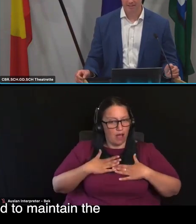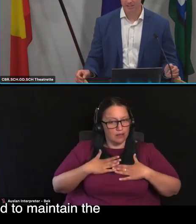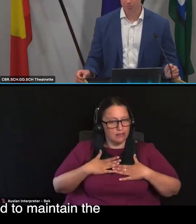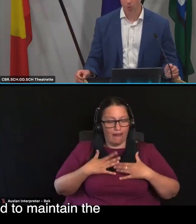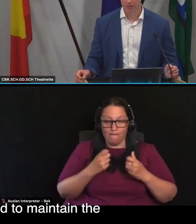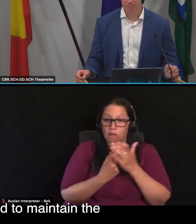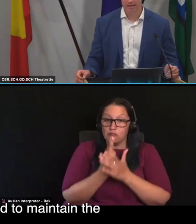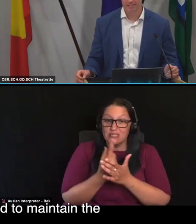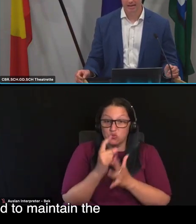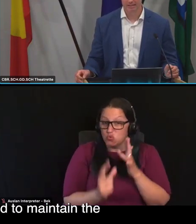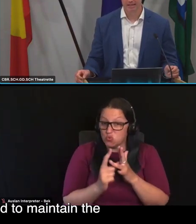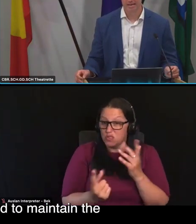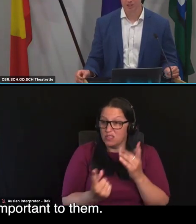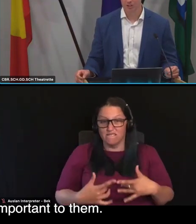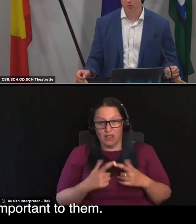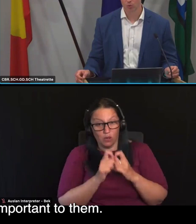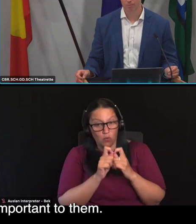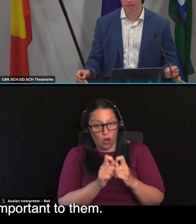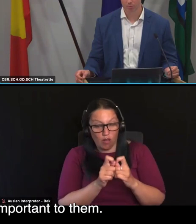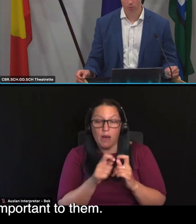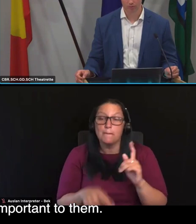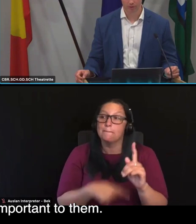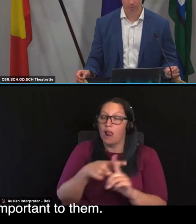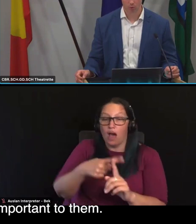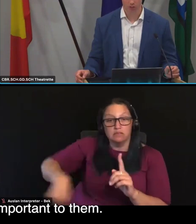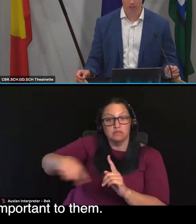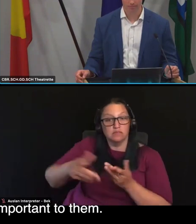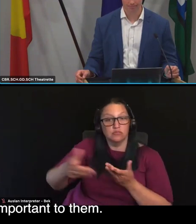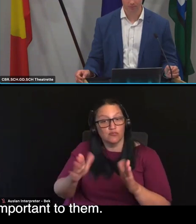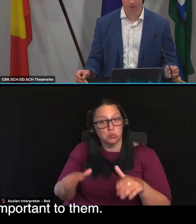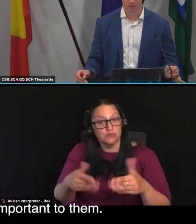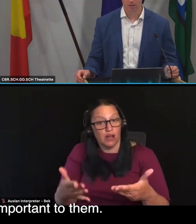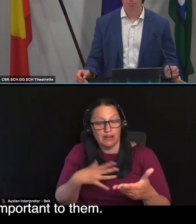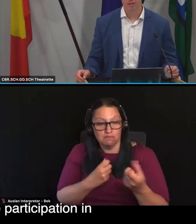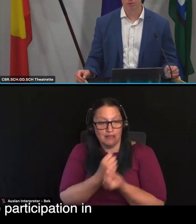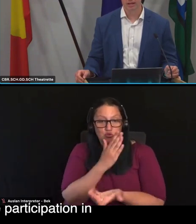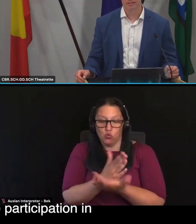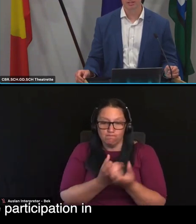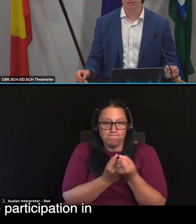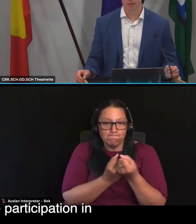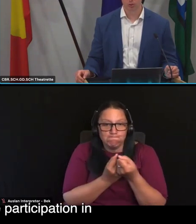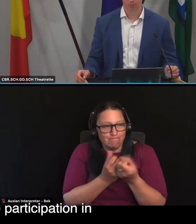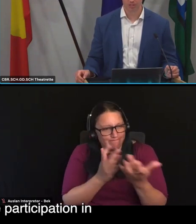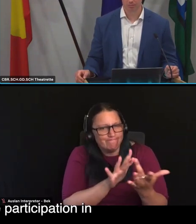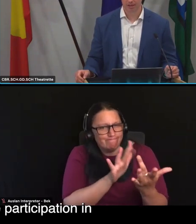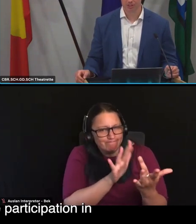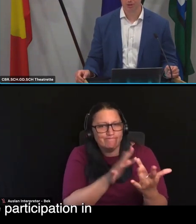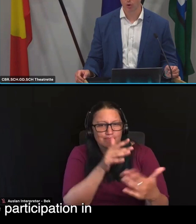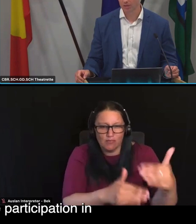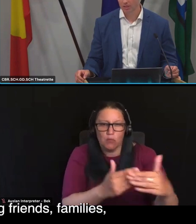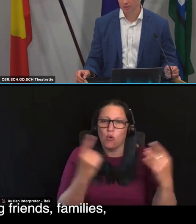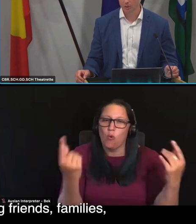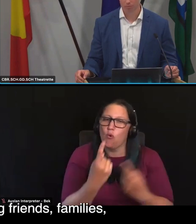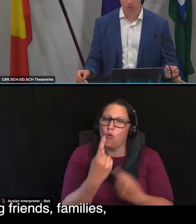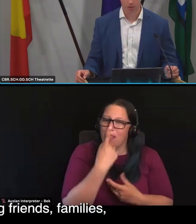and then they're supported to maintain the connections with people that are important to them. Meaningful activities can include participation